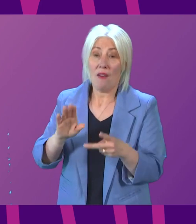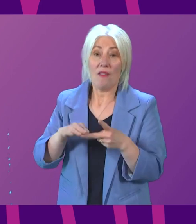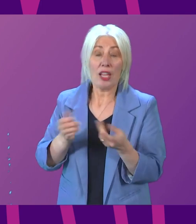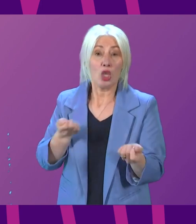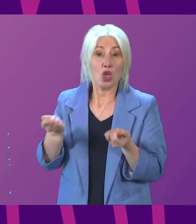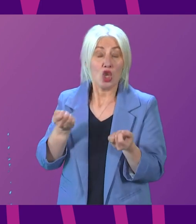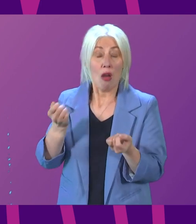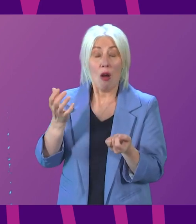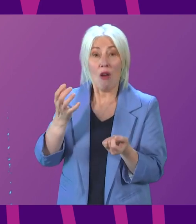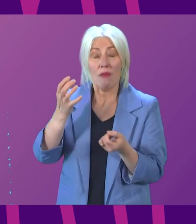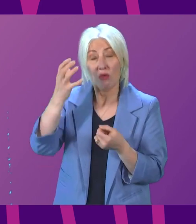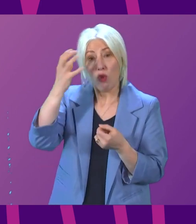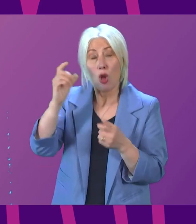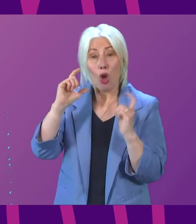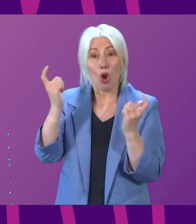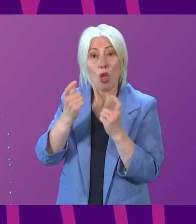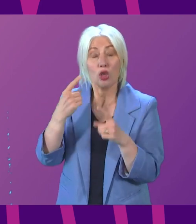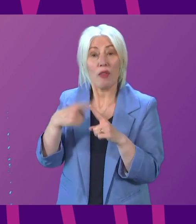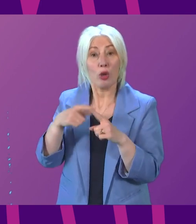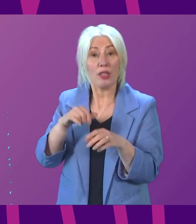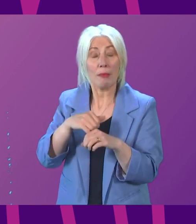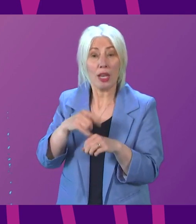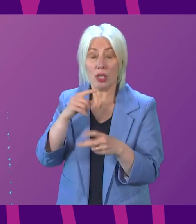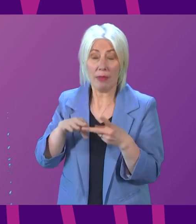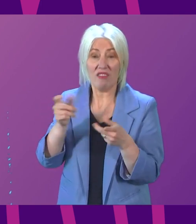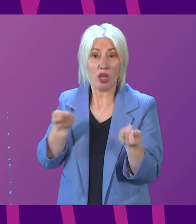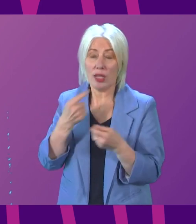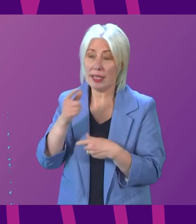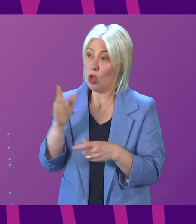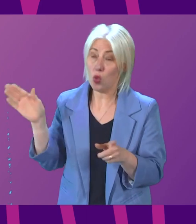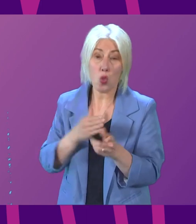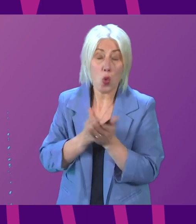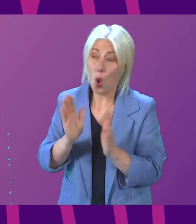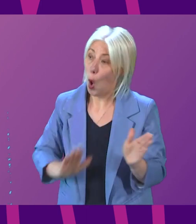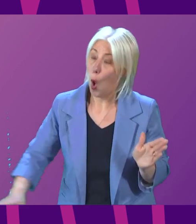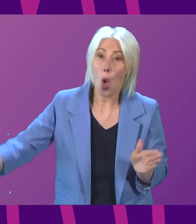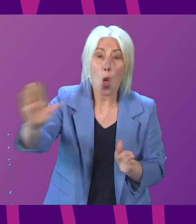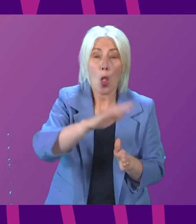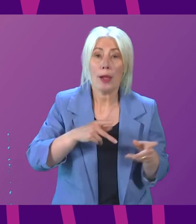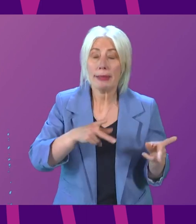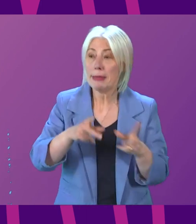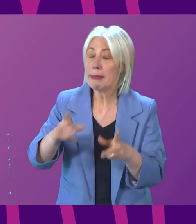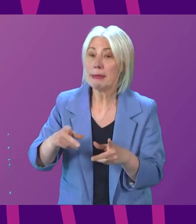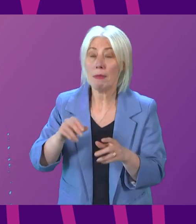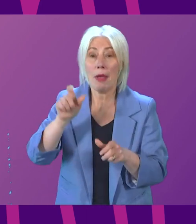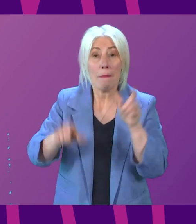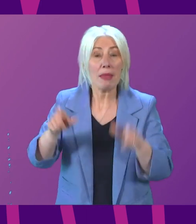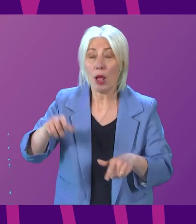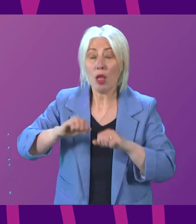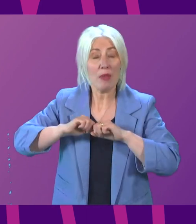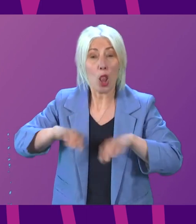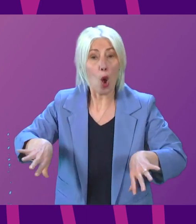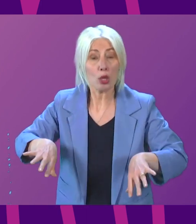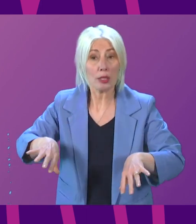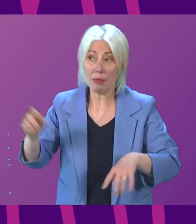of the Royal College of Emergency Medicine, said yesterday that across the whole acute system we've lost staff members who would have come to work in the